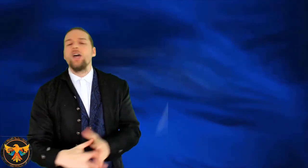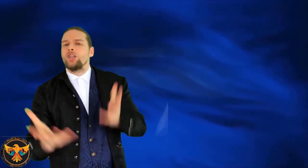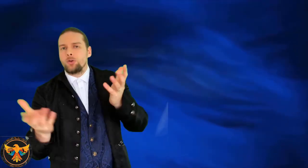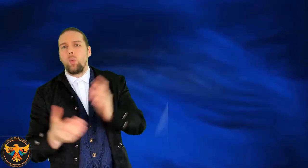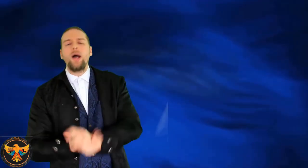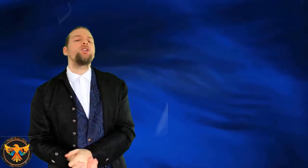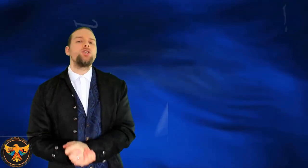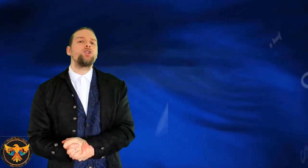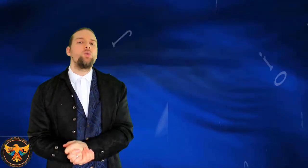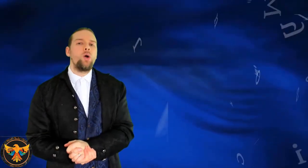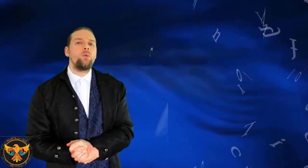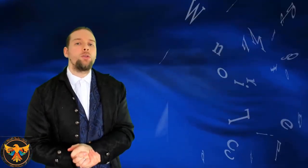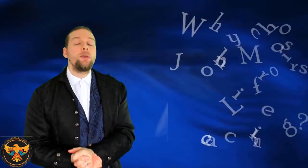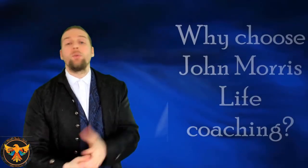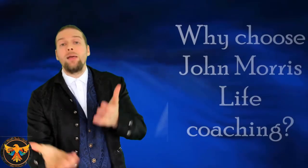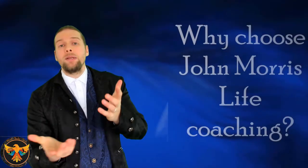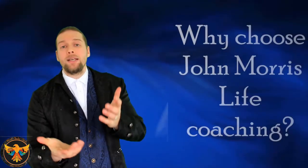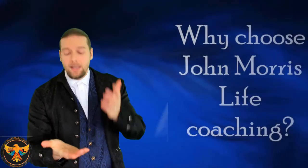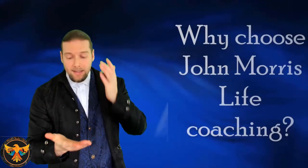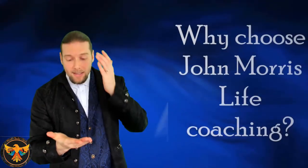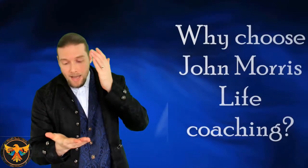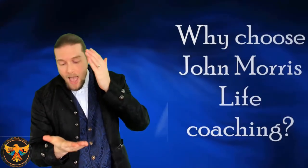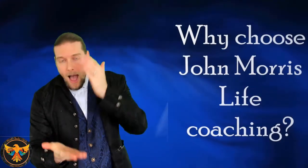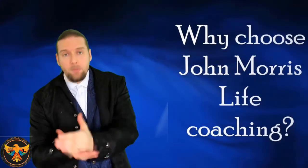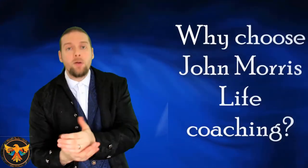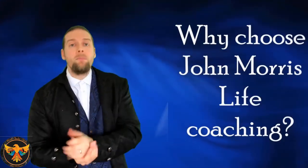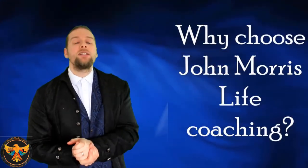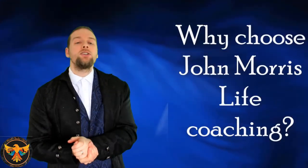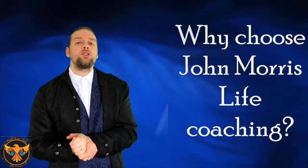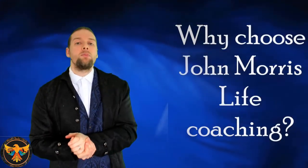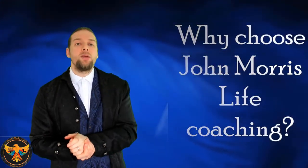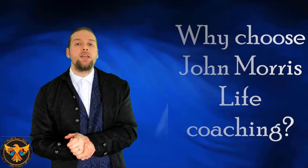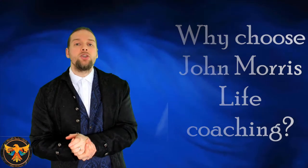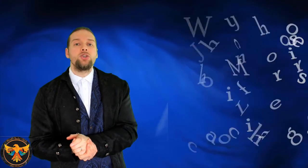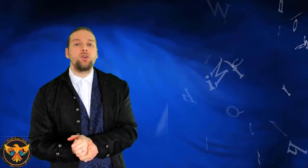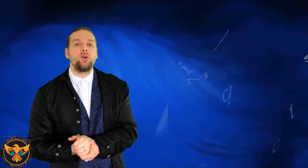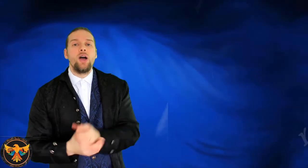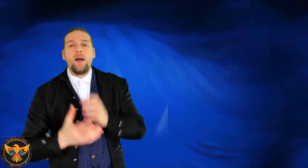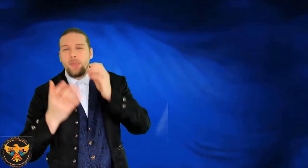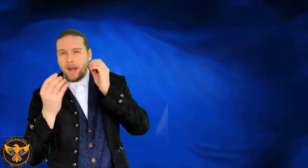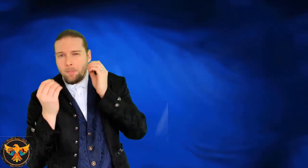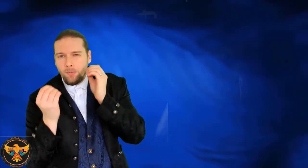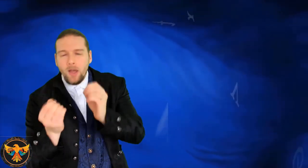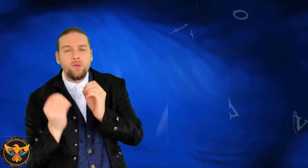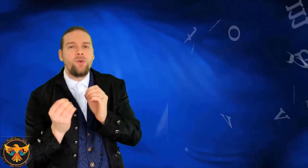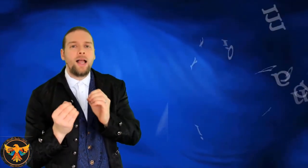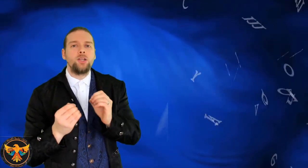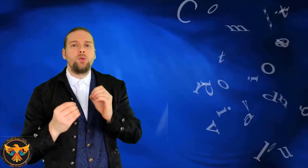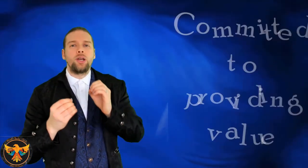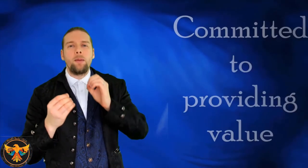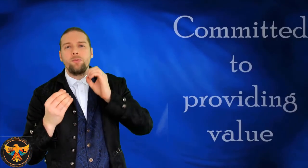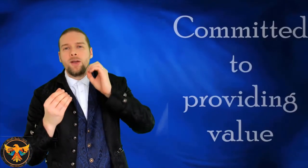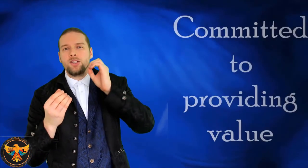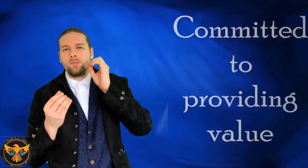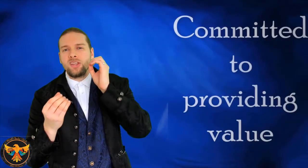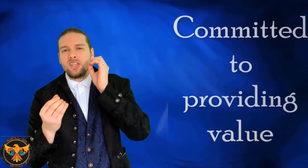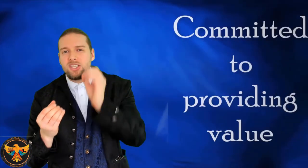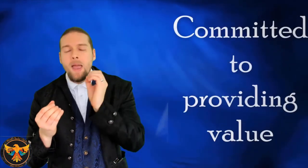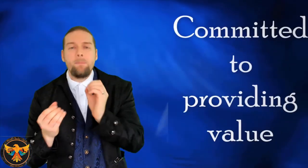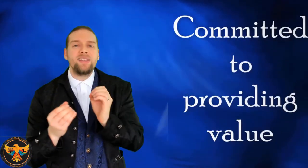So why should you work with me? Well, let me tell you, as I said, I'm committed to making sure that I provide value, that I provide something that's step-by